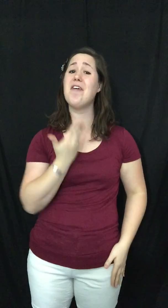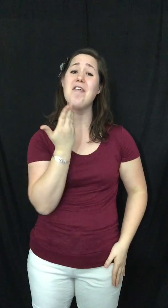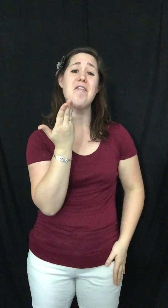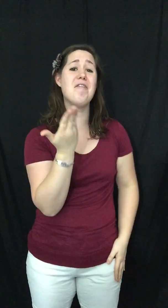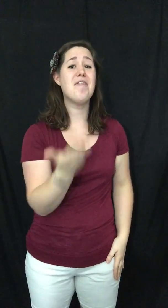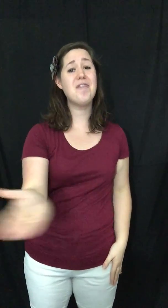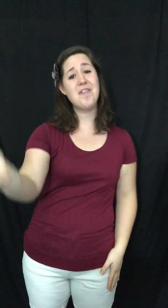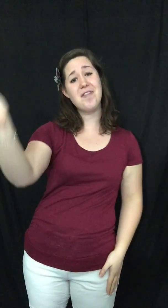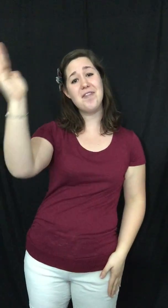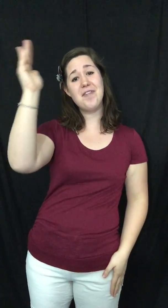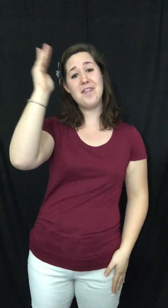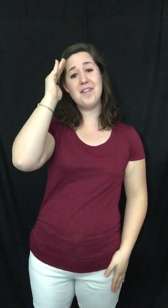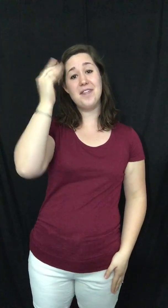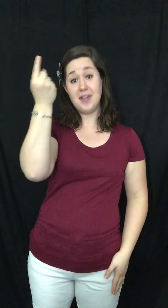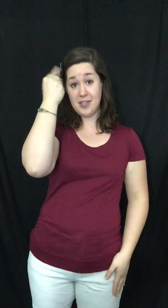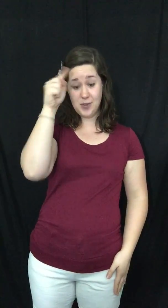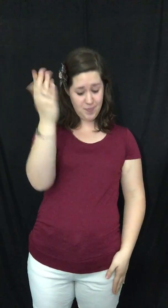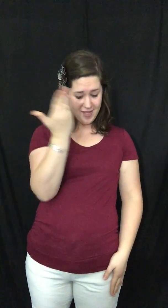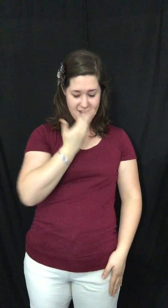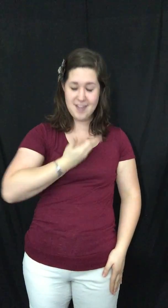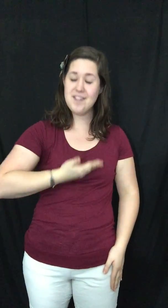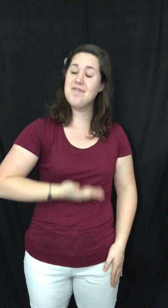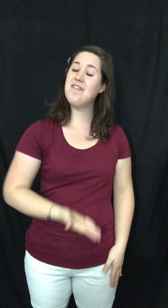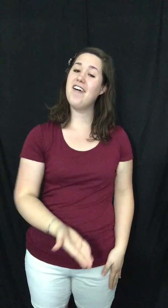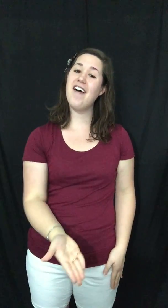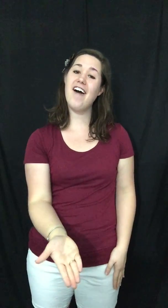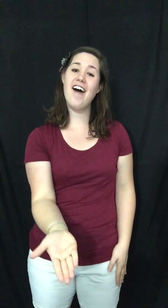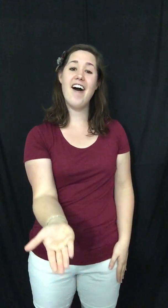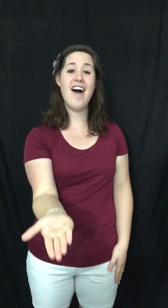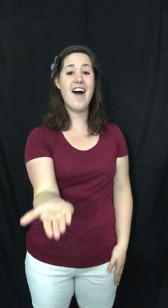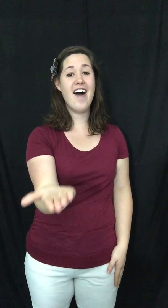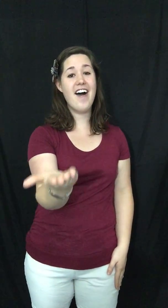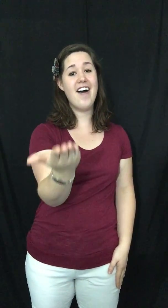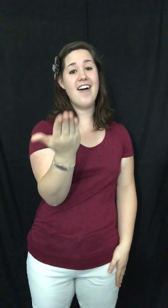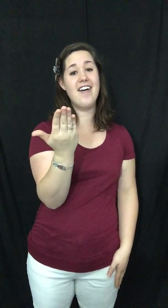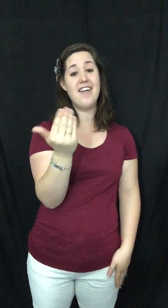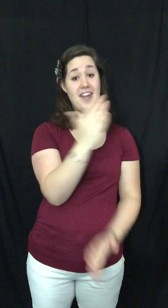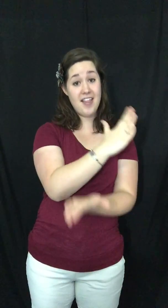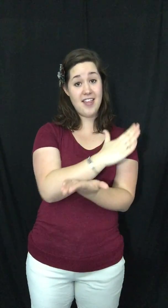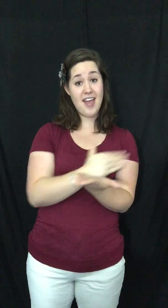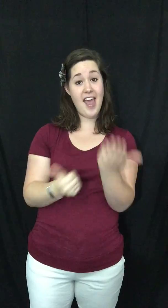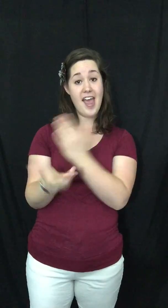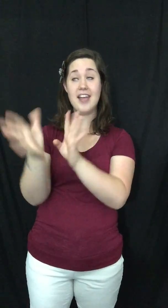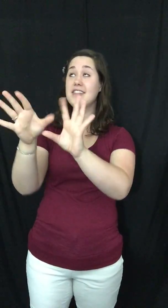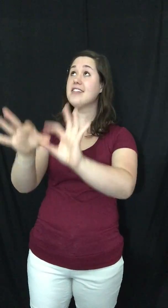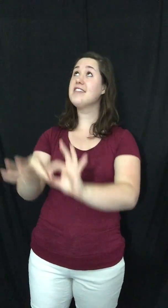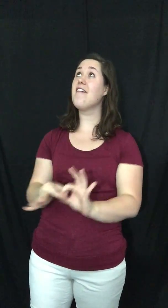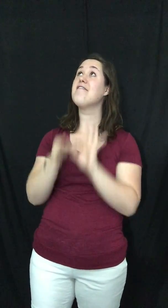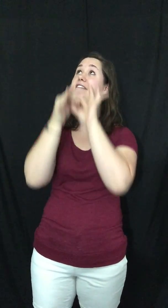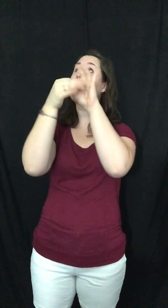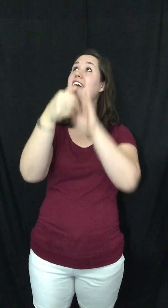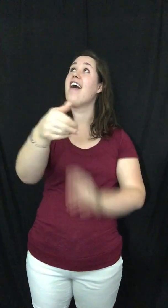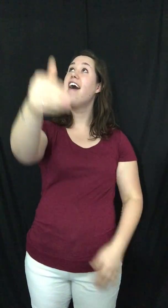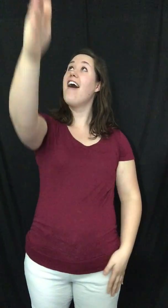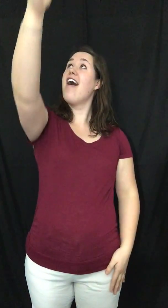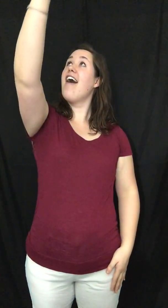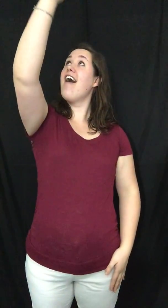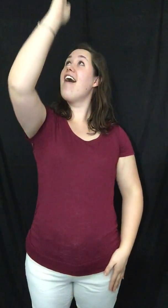know, to me you are, to me you are The hands of God I